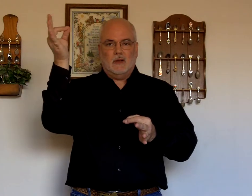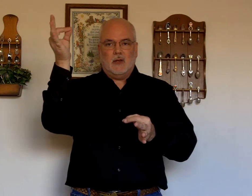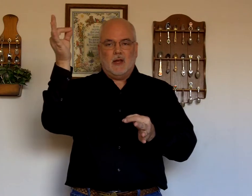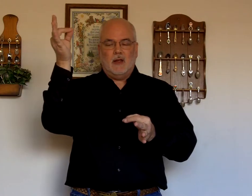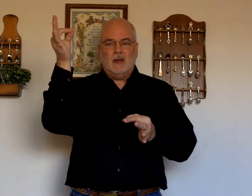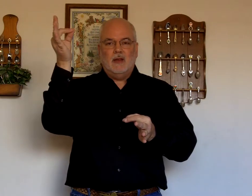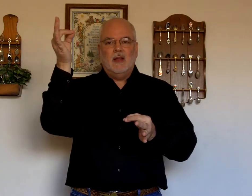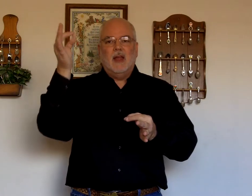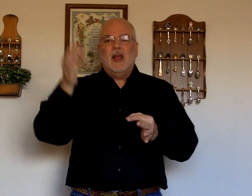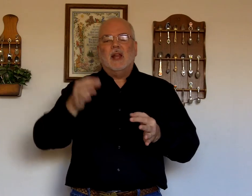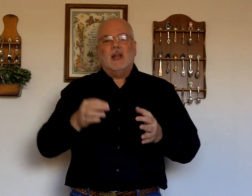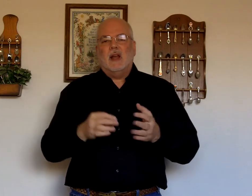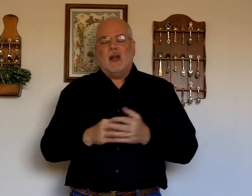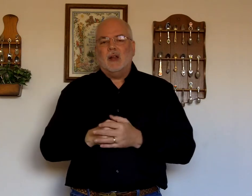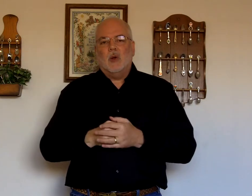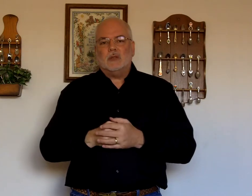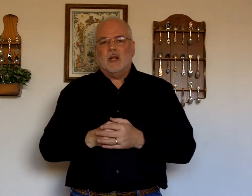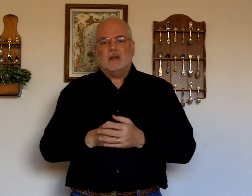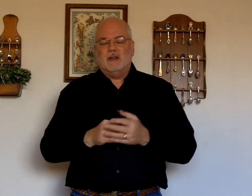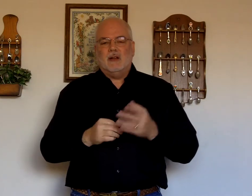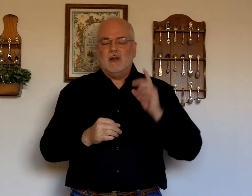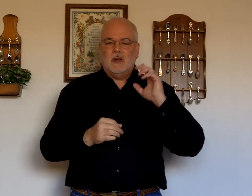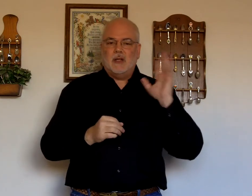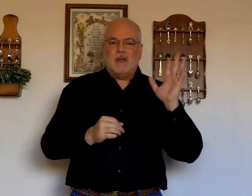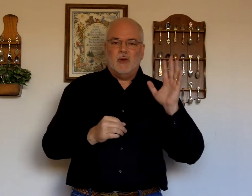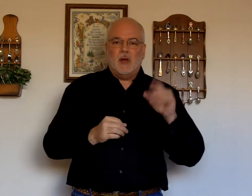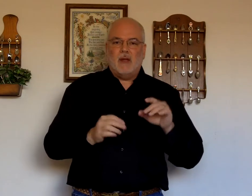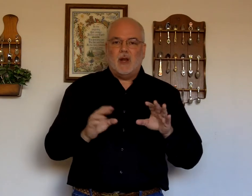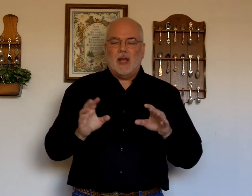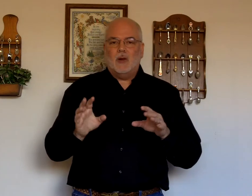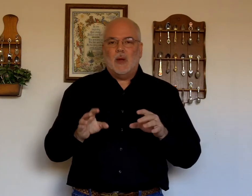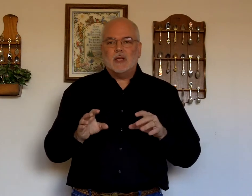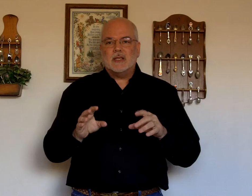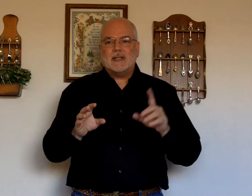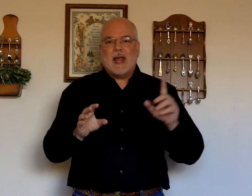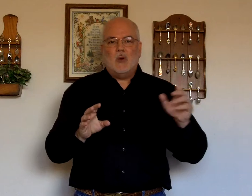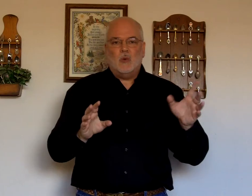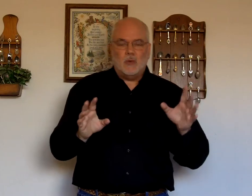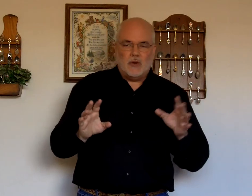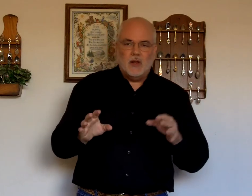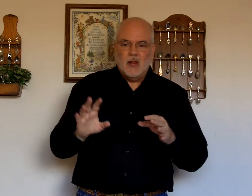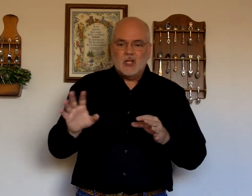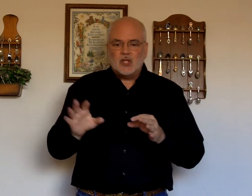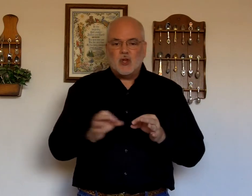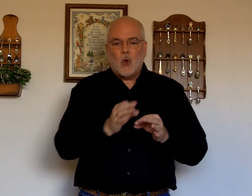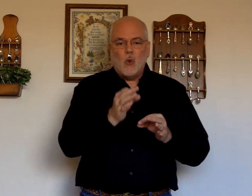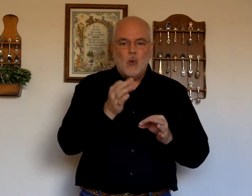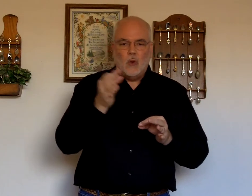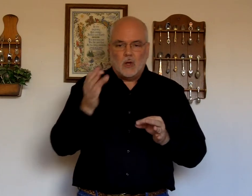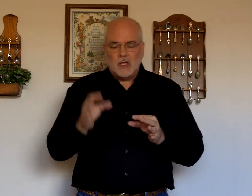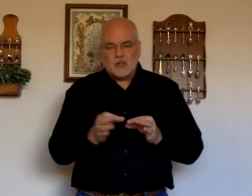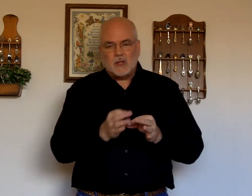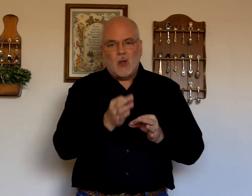Okay? Now. I know it's not. You know. The deaf don't have any kind of way to sound. Soul. And so.